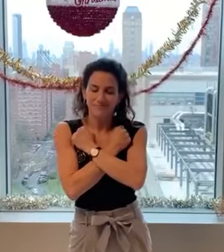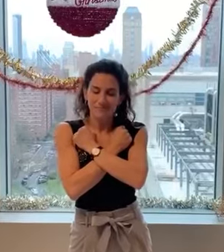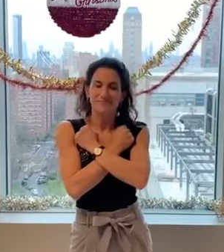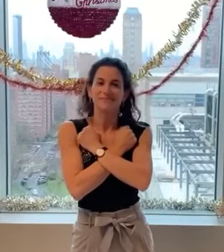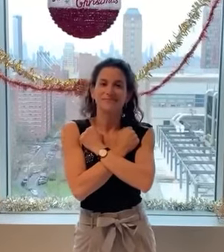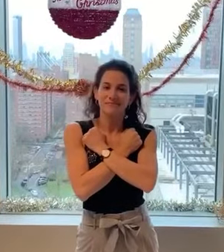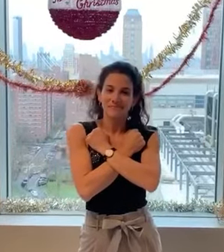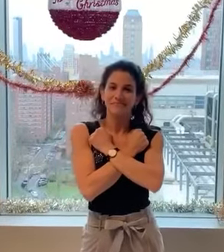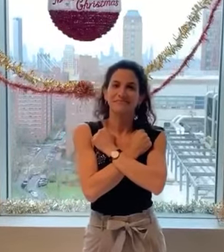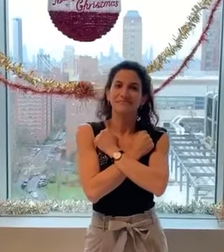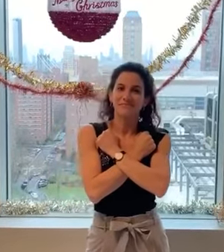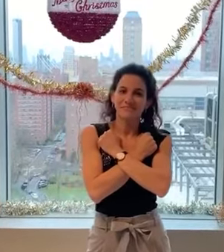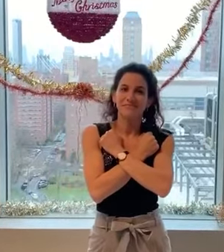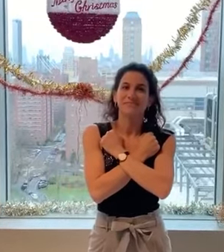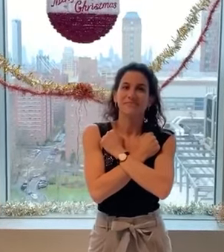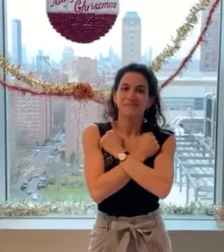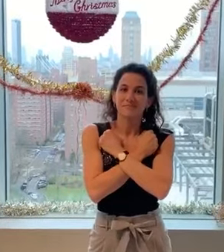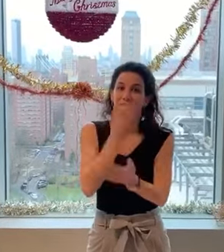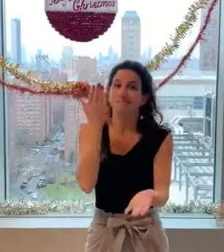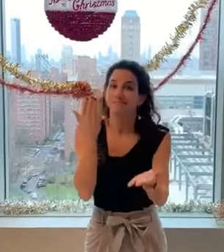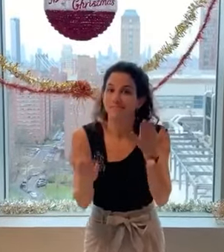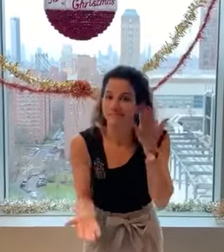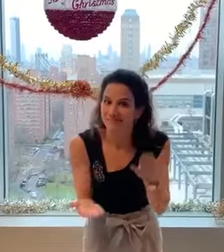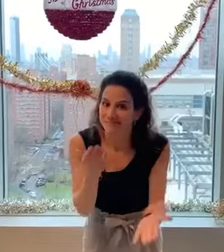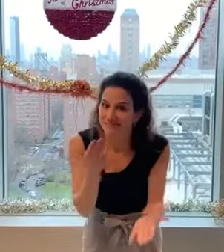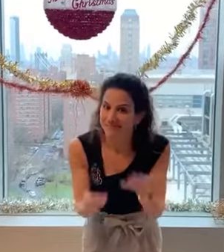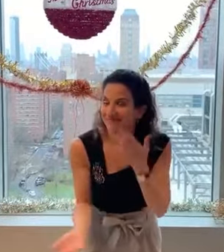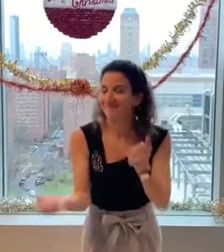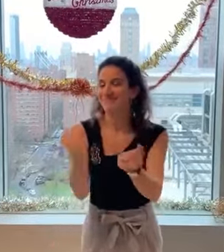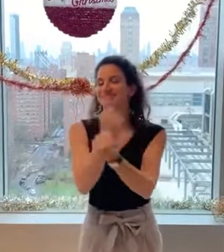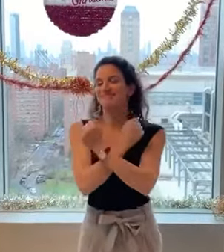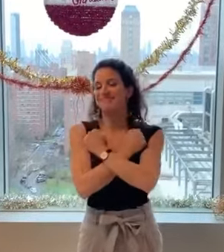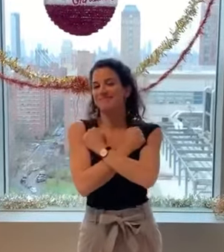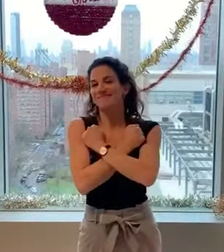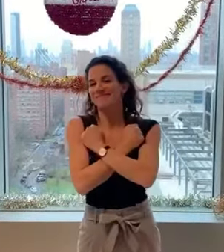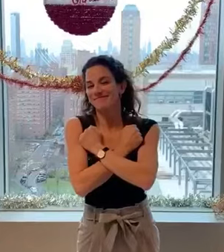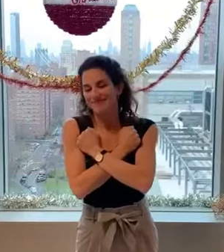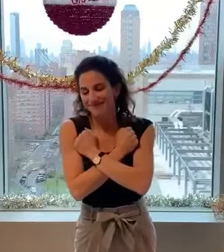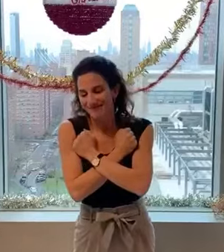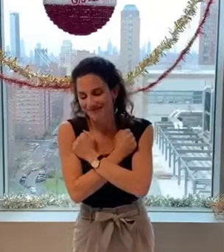how do you measure